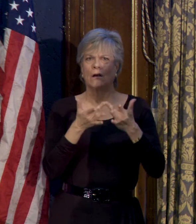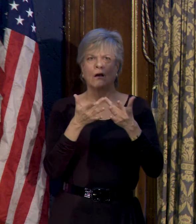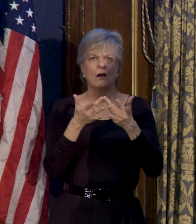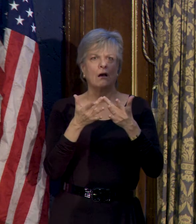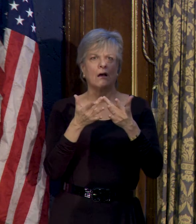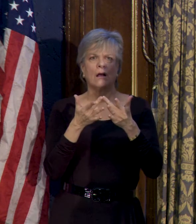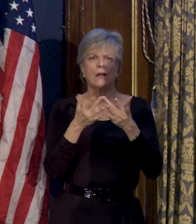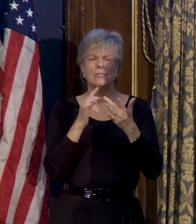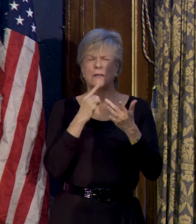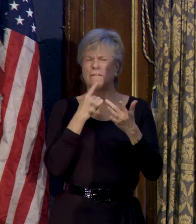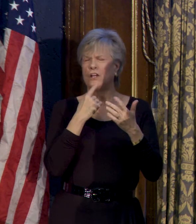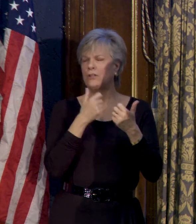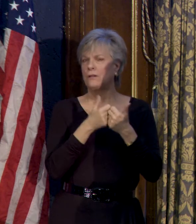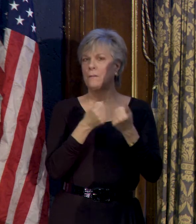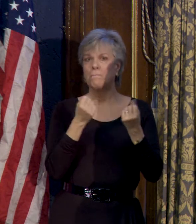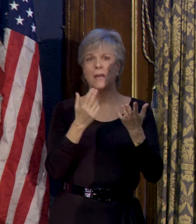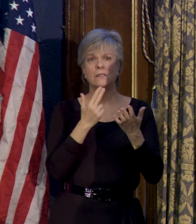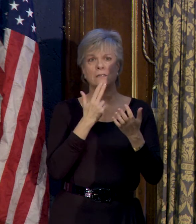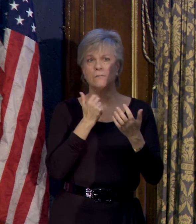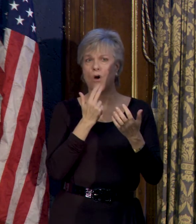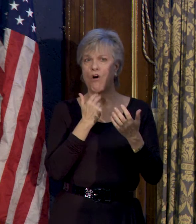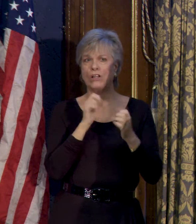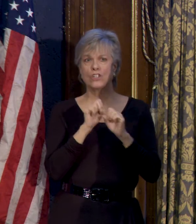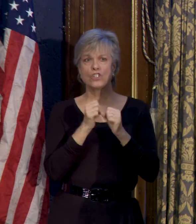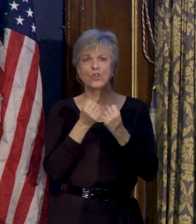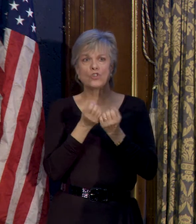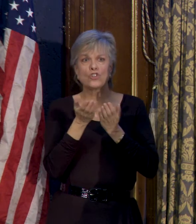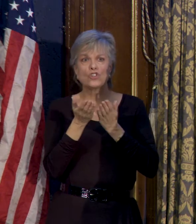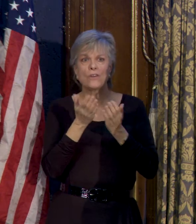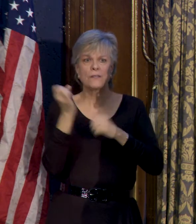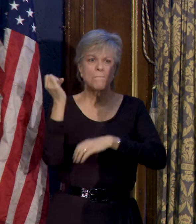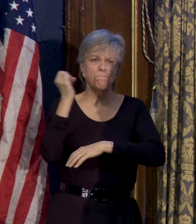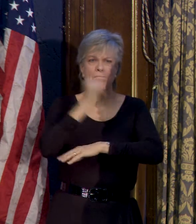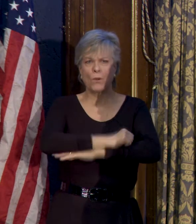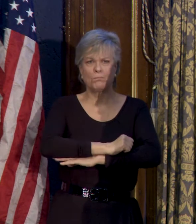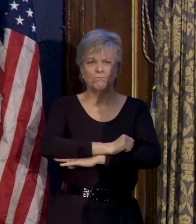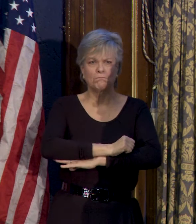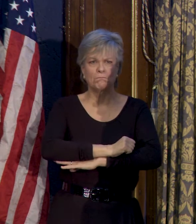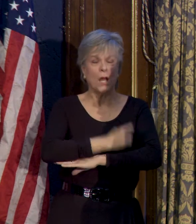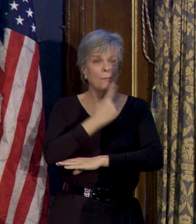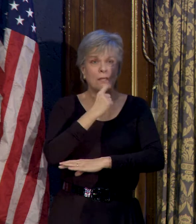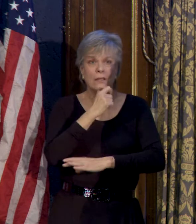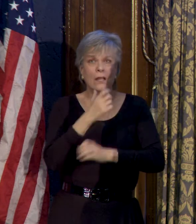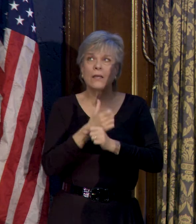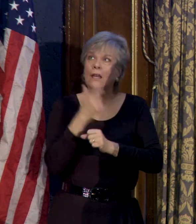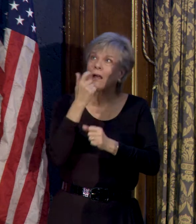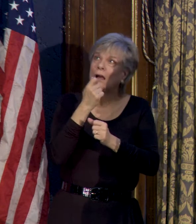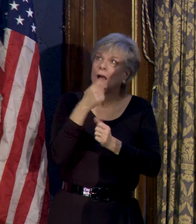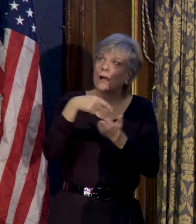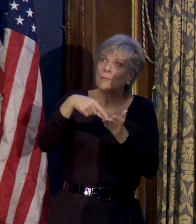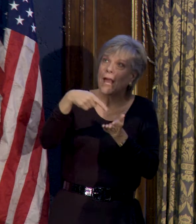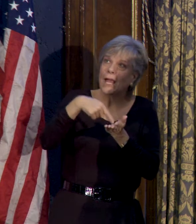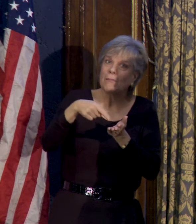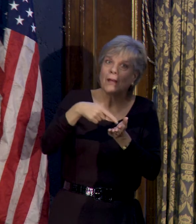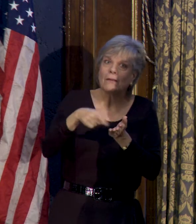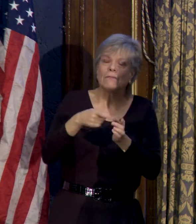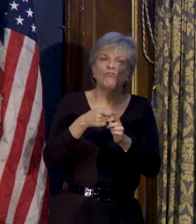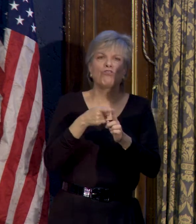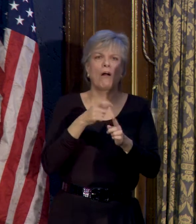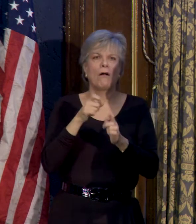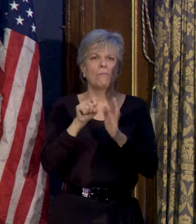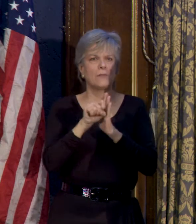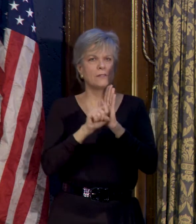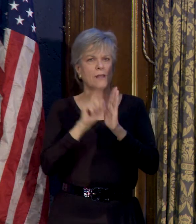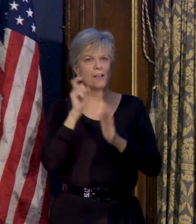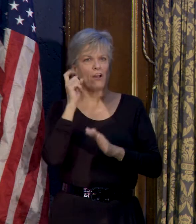were severely challenged. Many small social service agencies went out of business because they did not get the reimbursements that